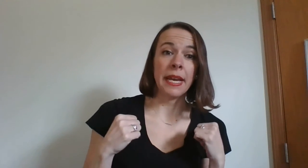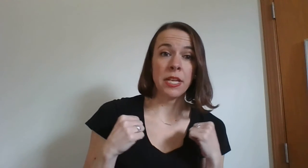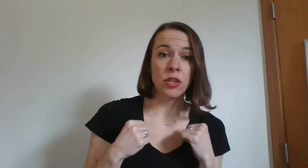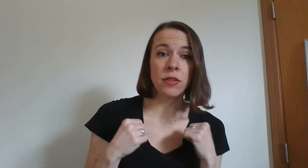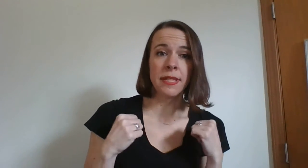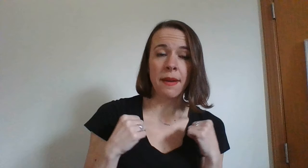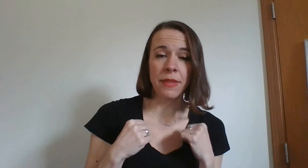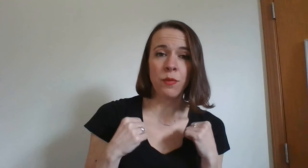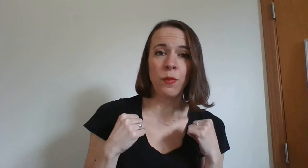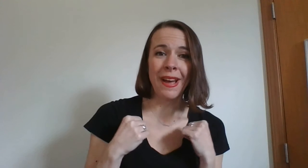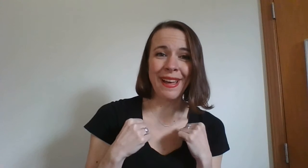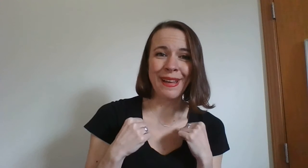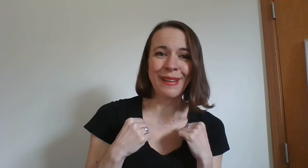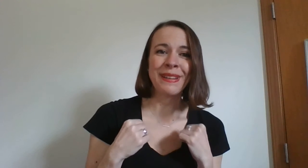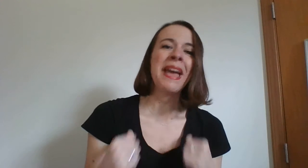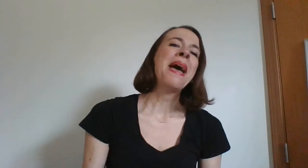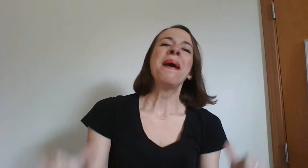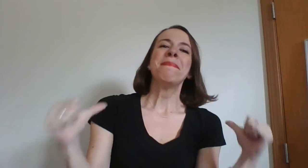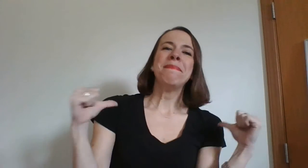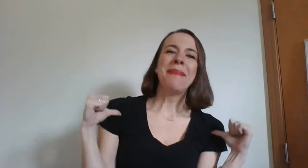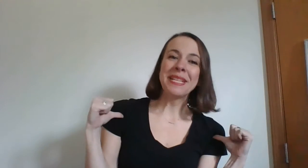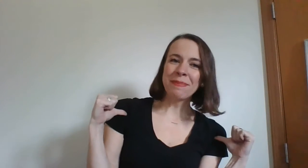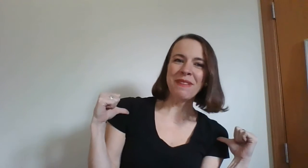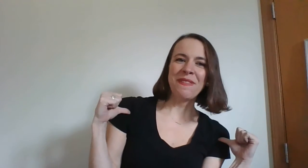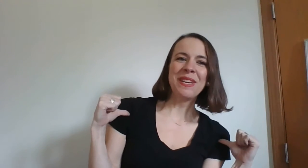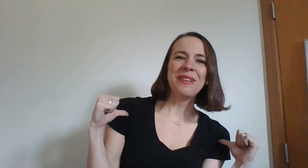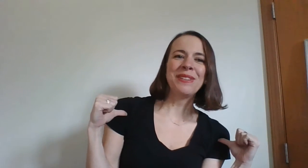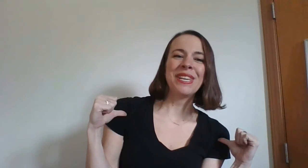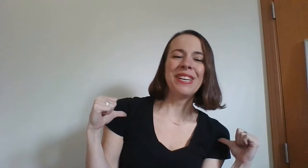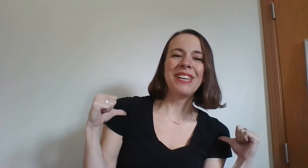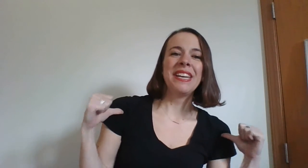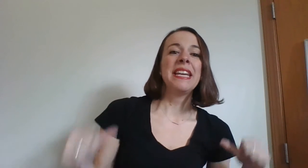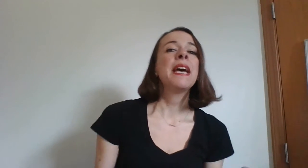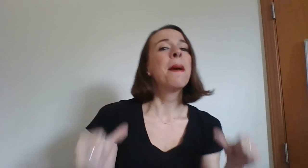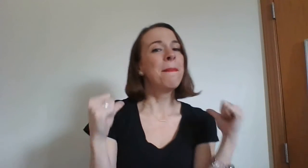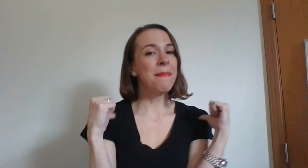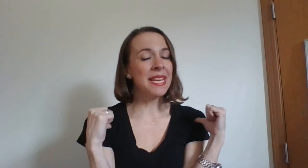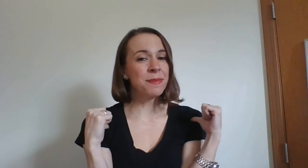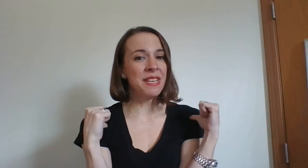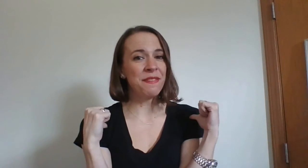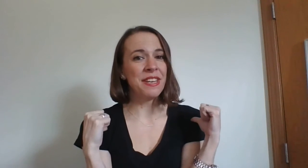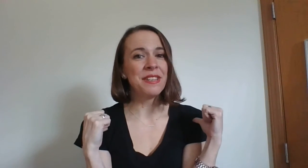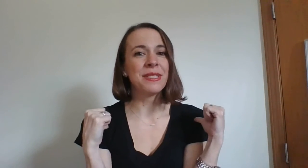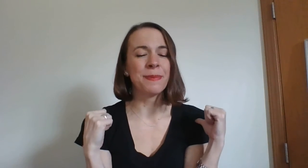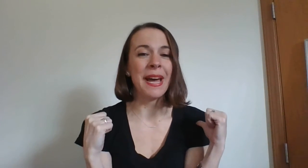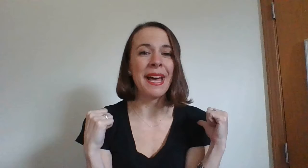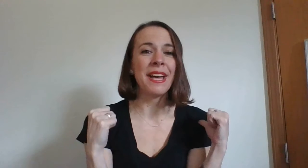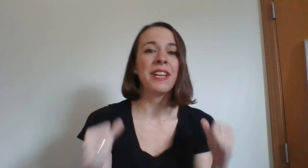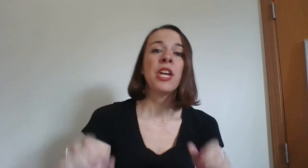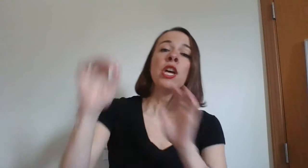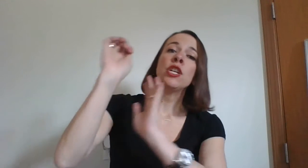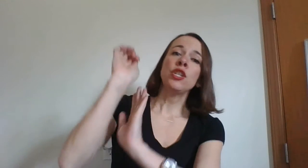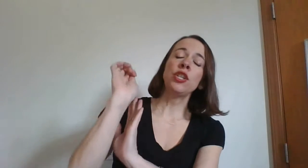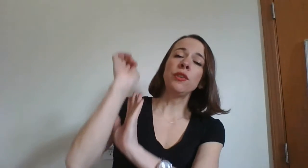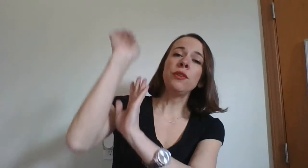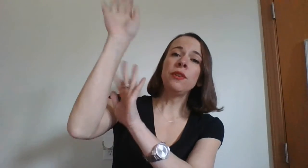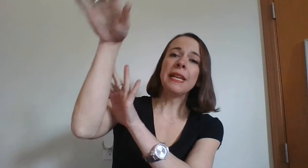I do something well makes me feel good makes me feel swell shooting